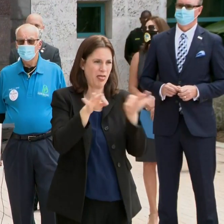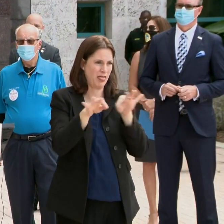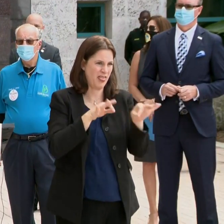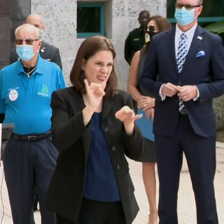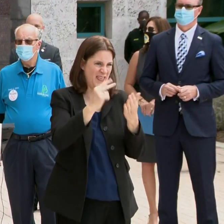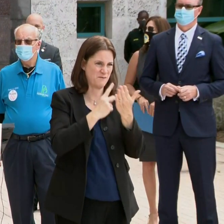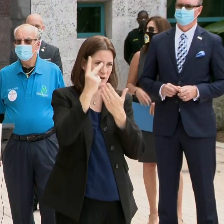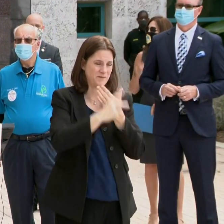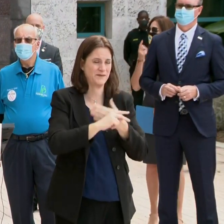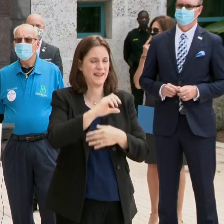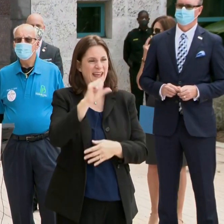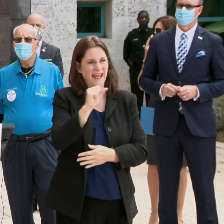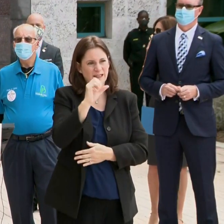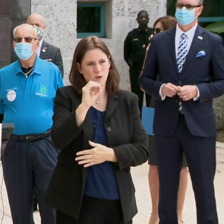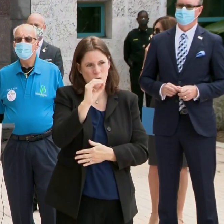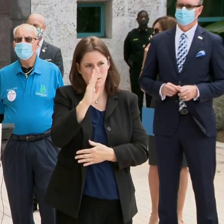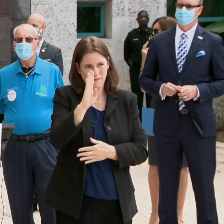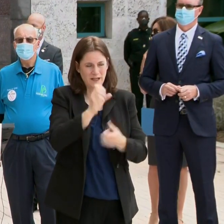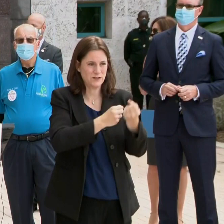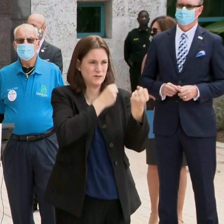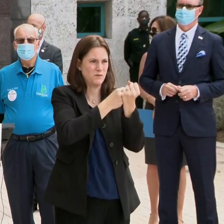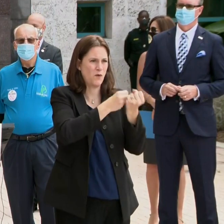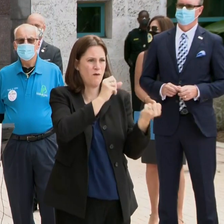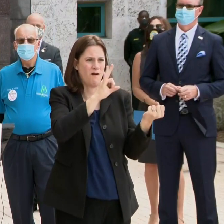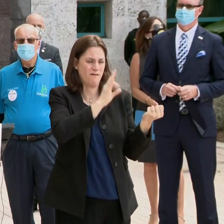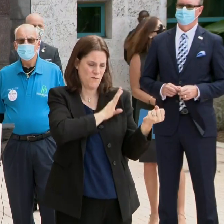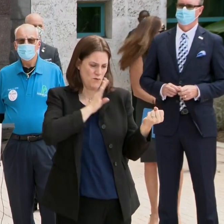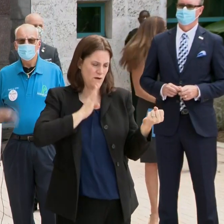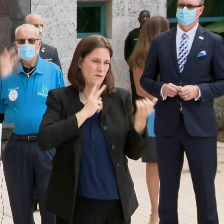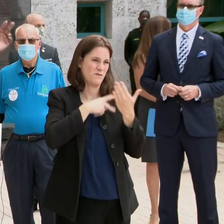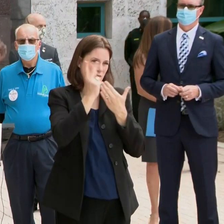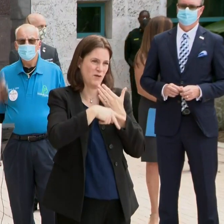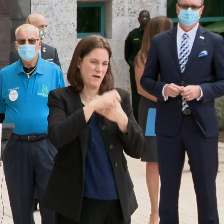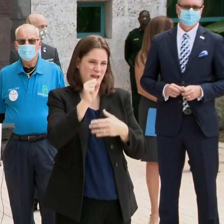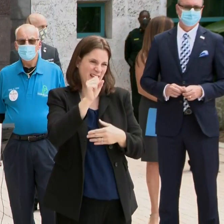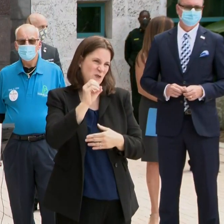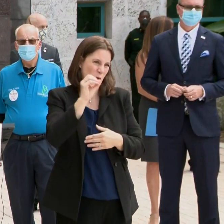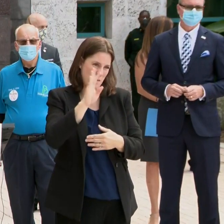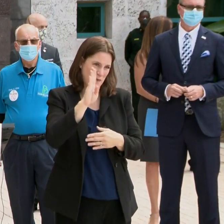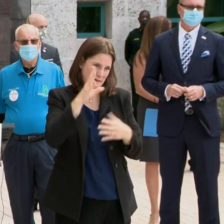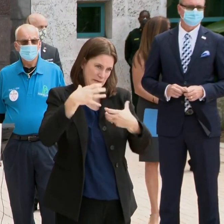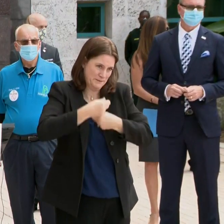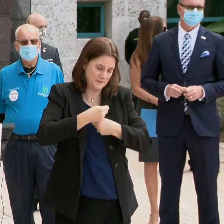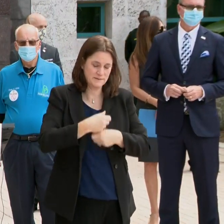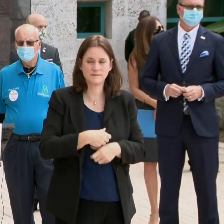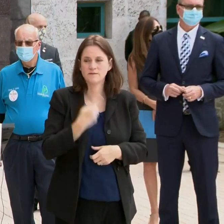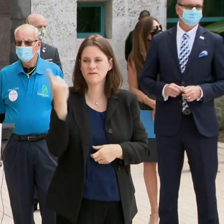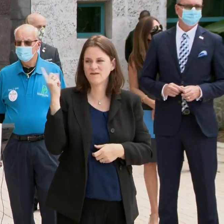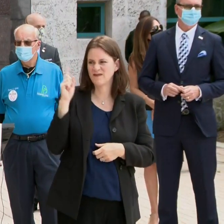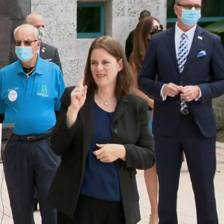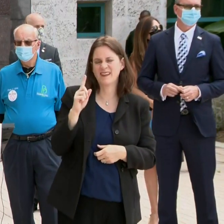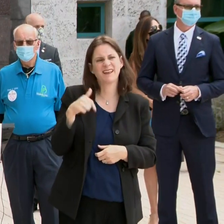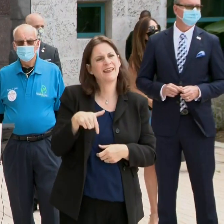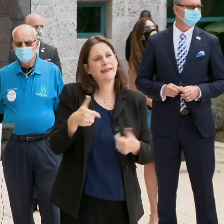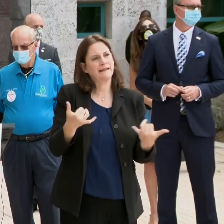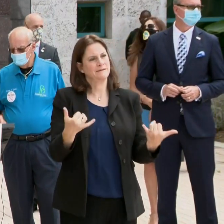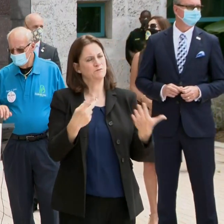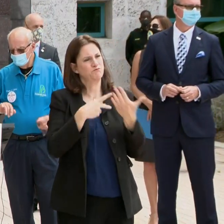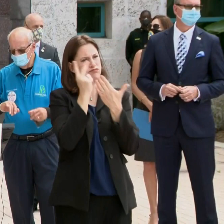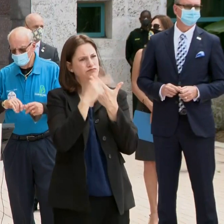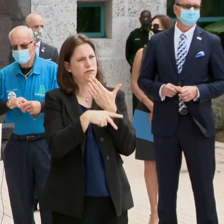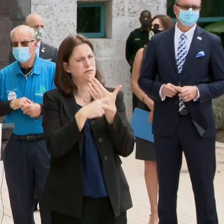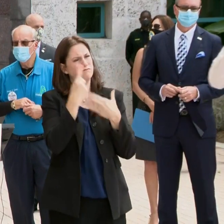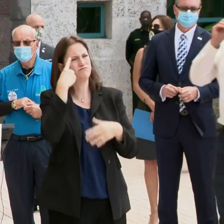the SOB program, the Supporter of Broward program. Mr. Swindell, would you come forward? This is a way for us to help